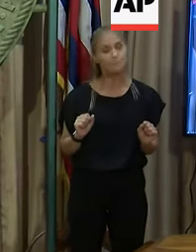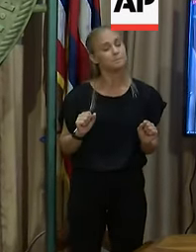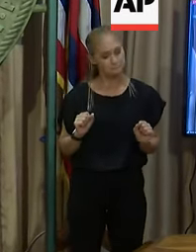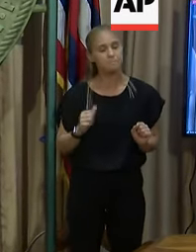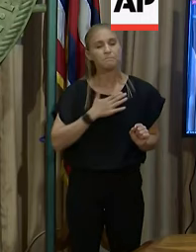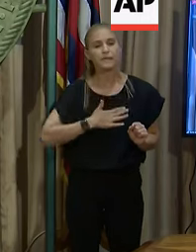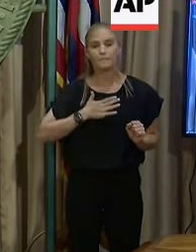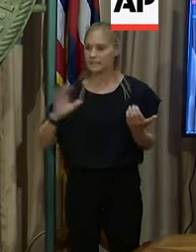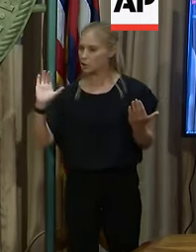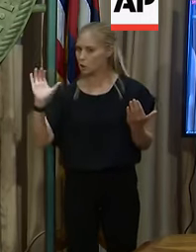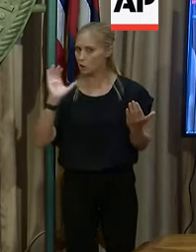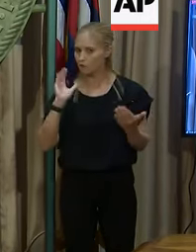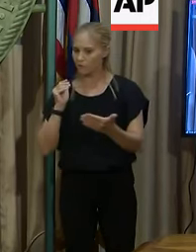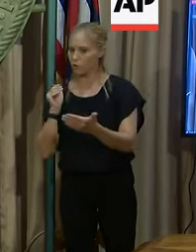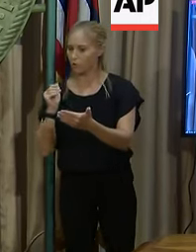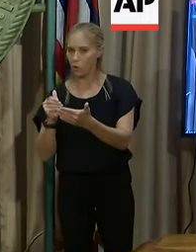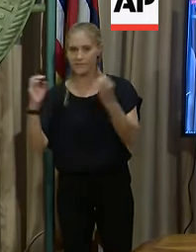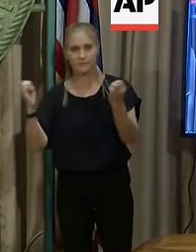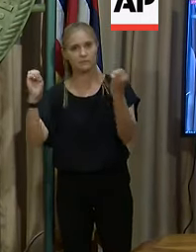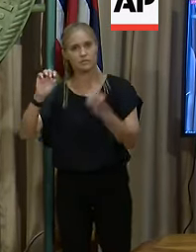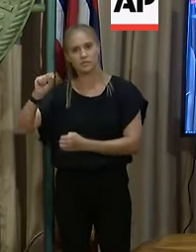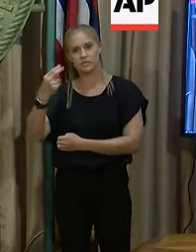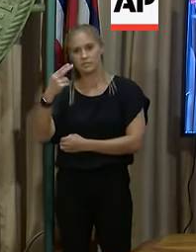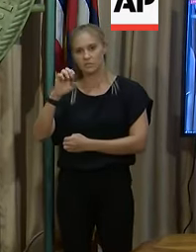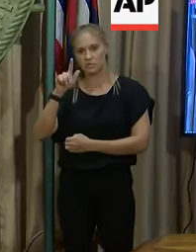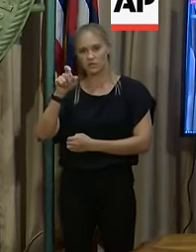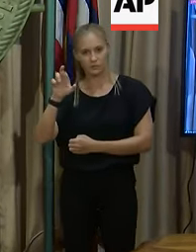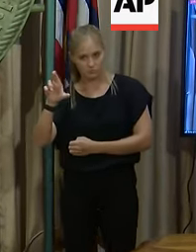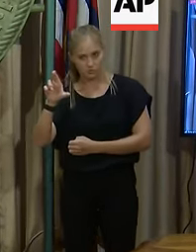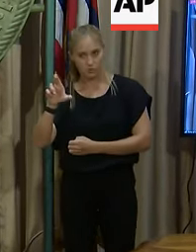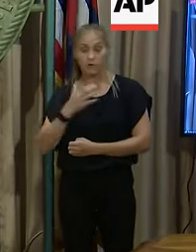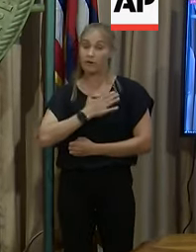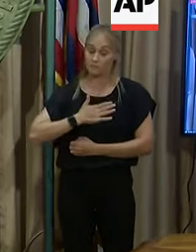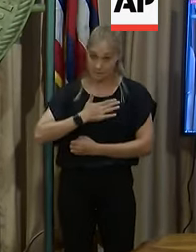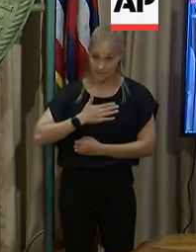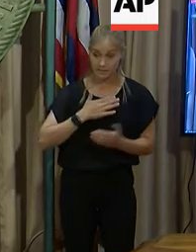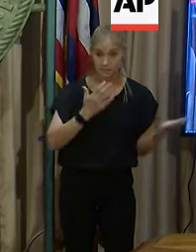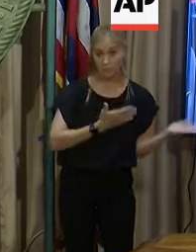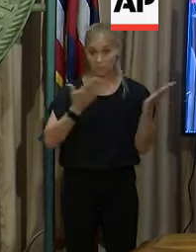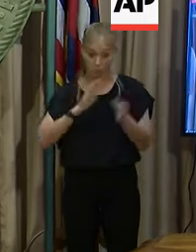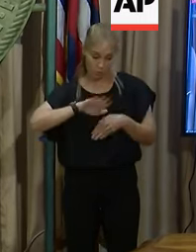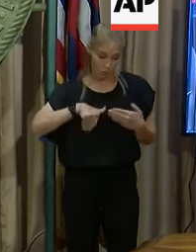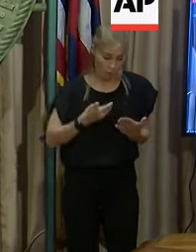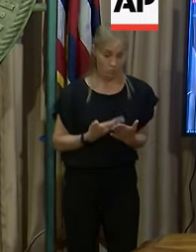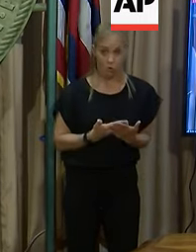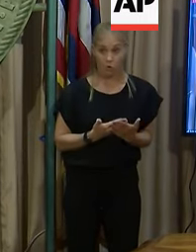please look for the nearest emergency shelter and bring all of the